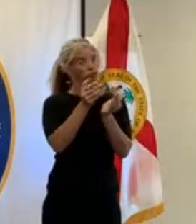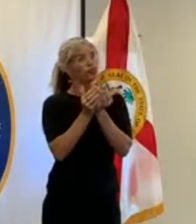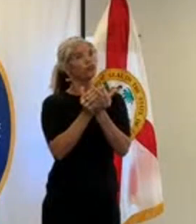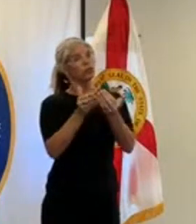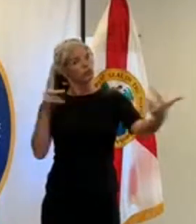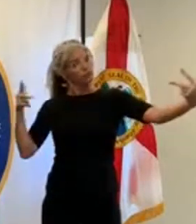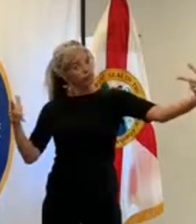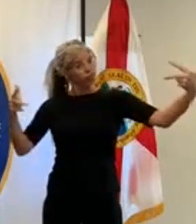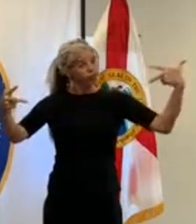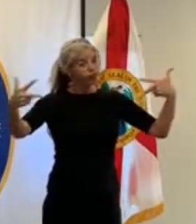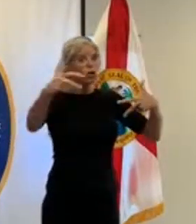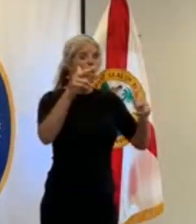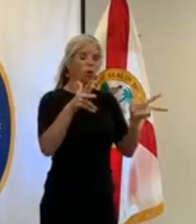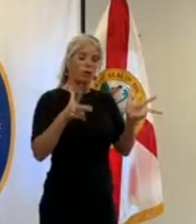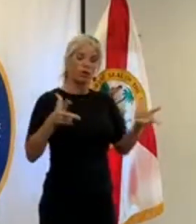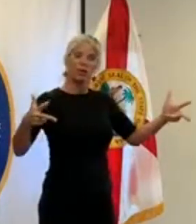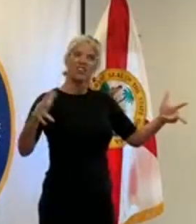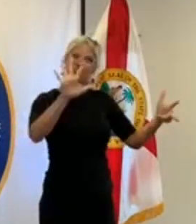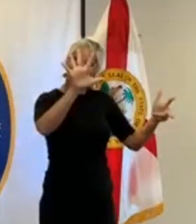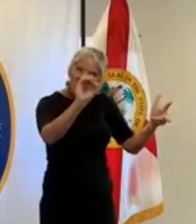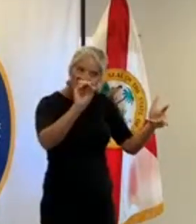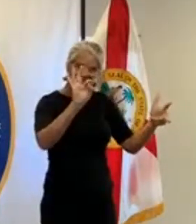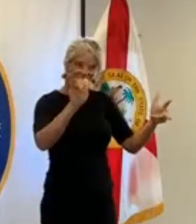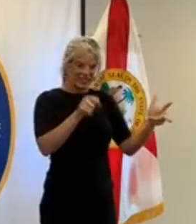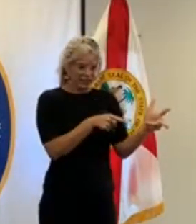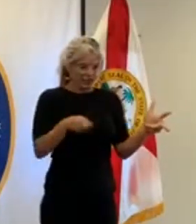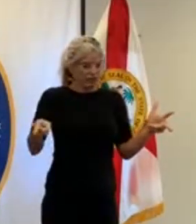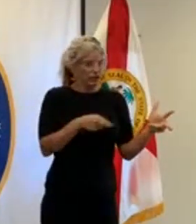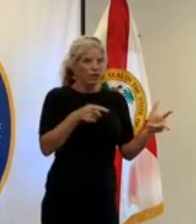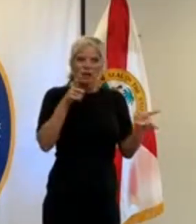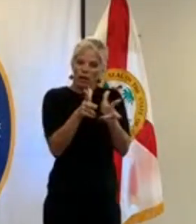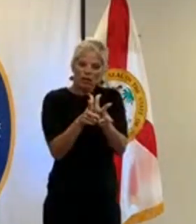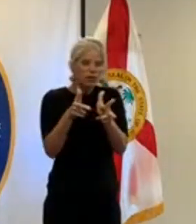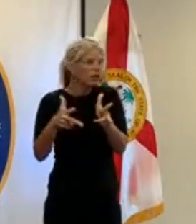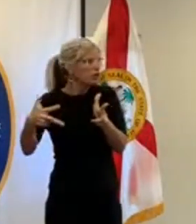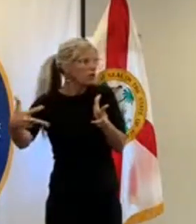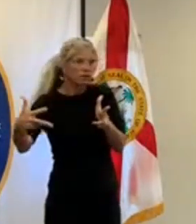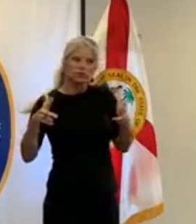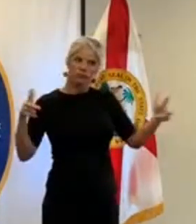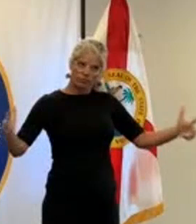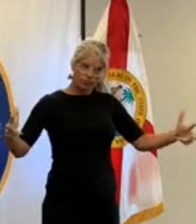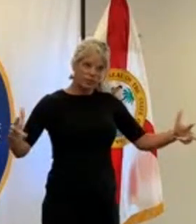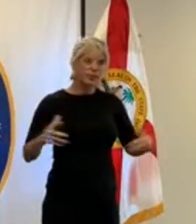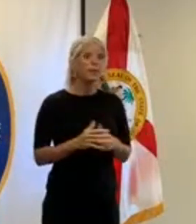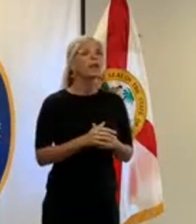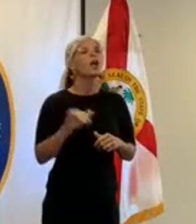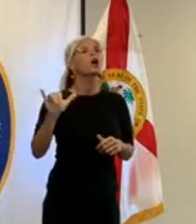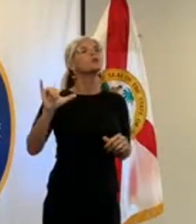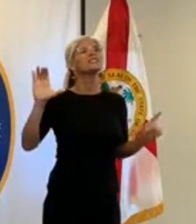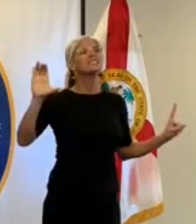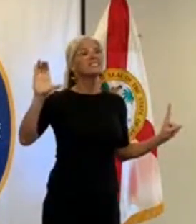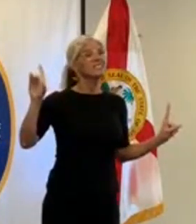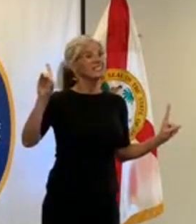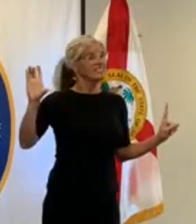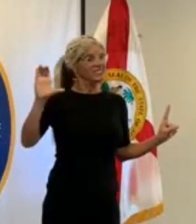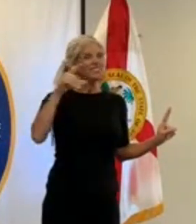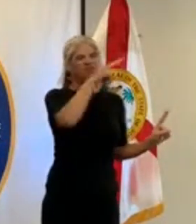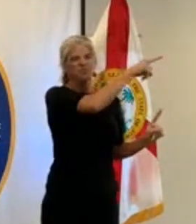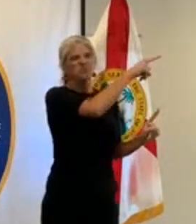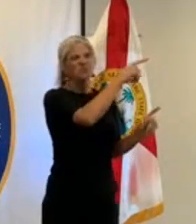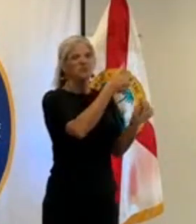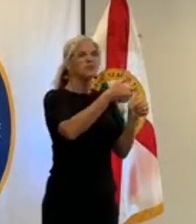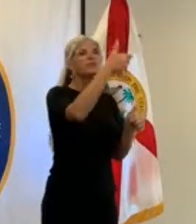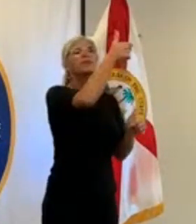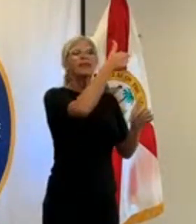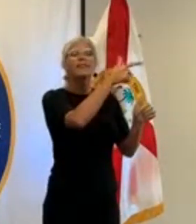one thing i would like to say is a cdc has developed a guidance for our ems providers or